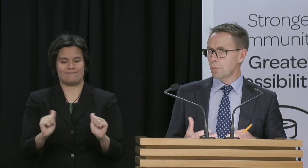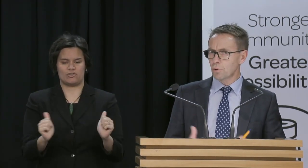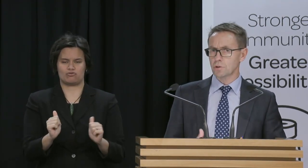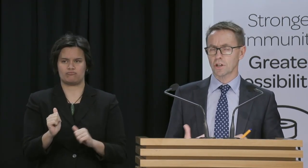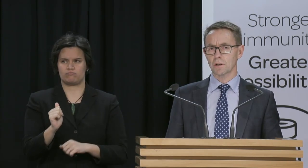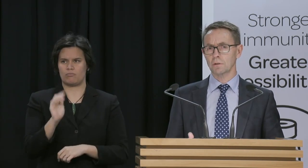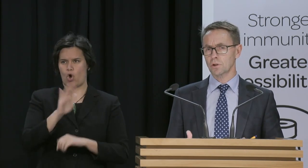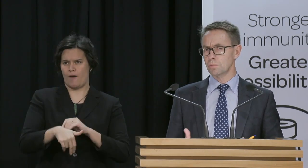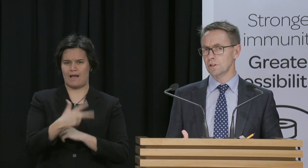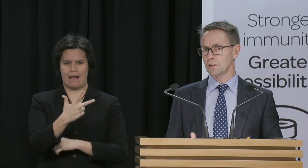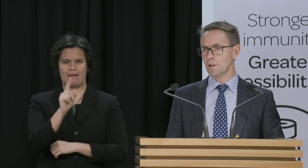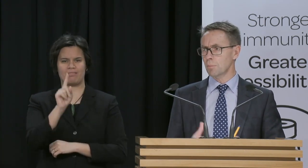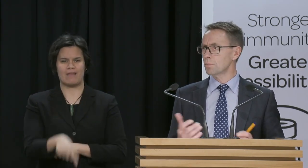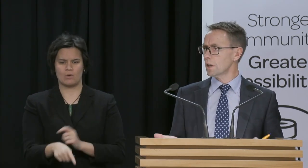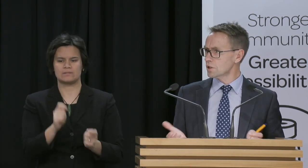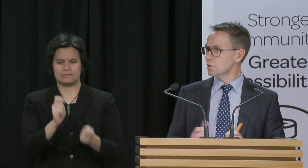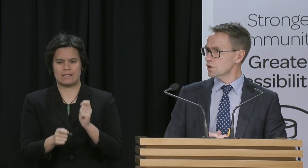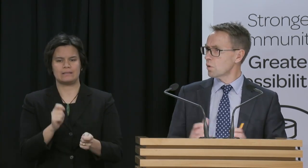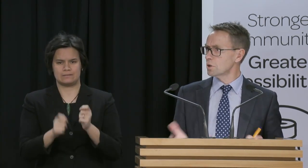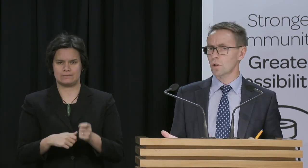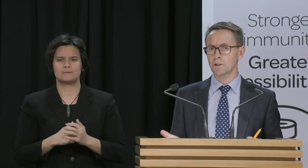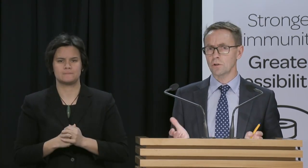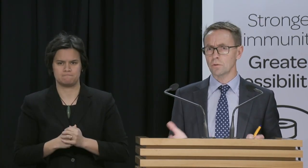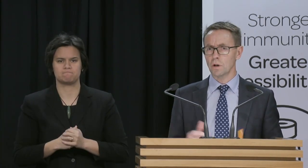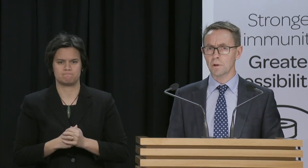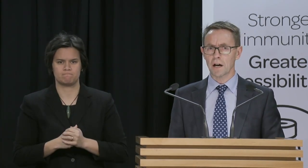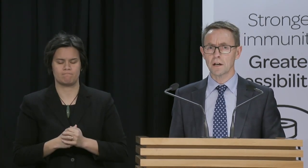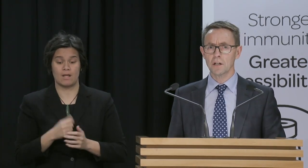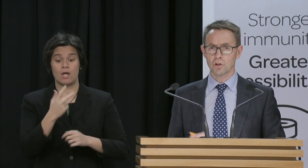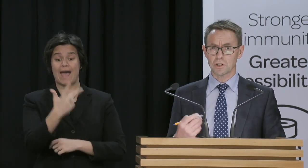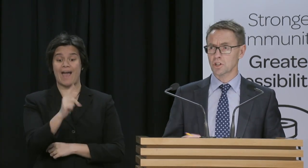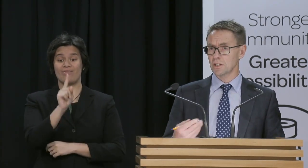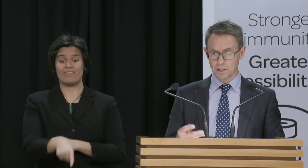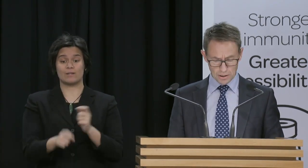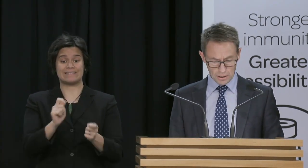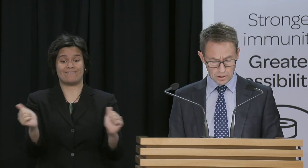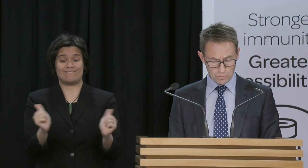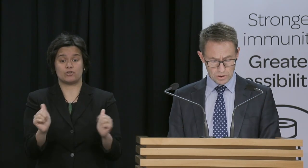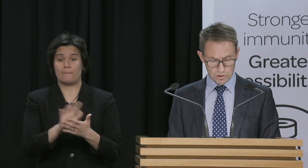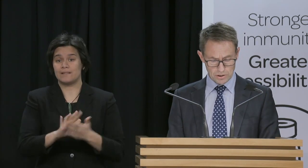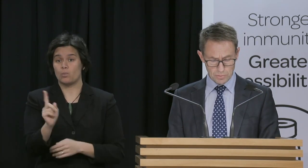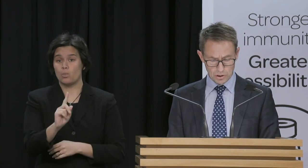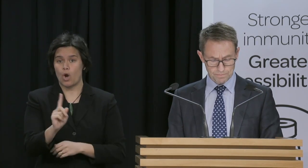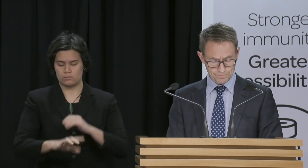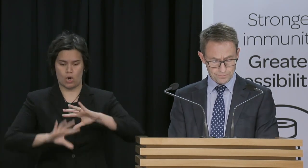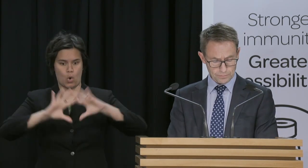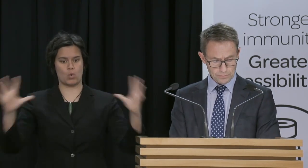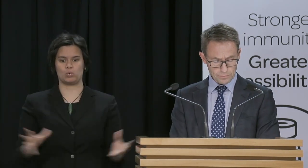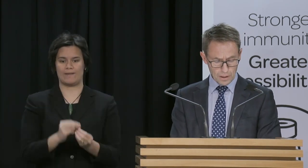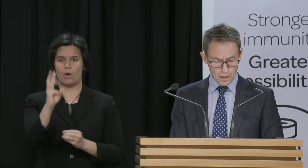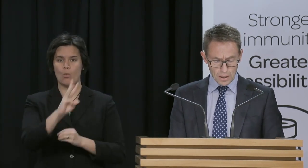approaching 2% of our population, which is what we try to do when we are trying to chase down any community transmission.